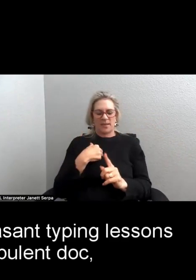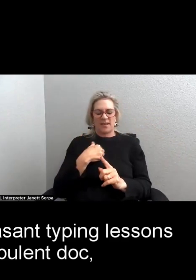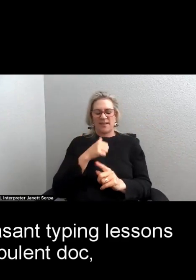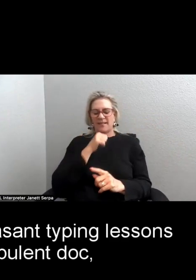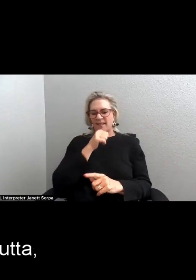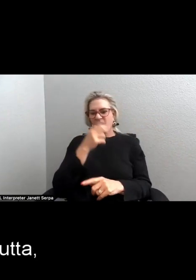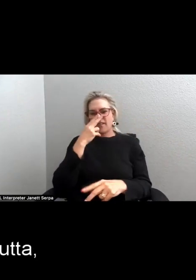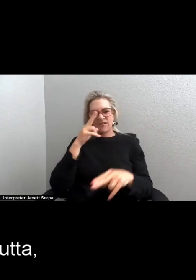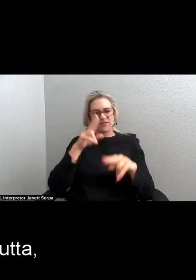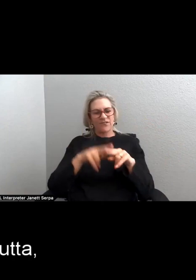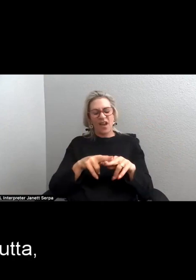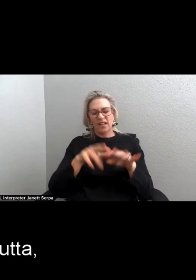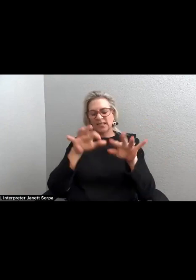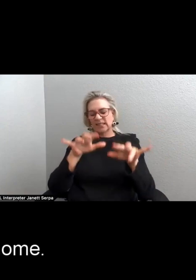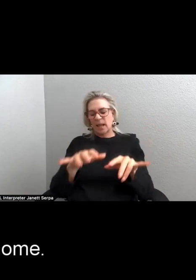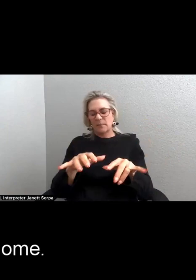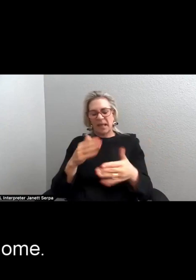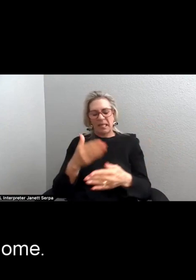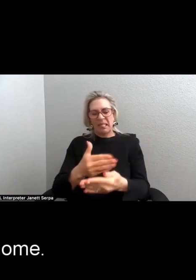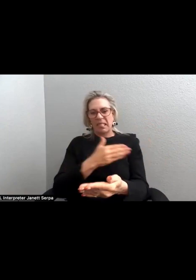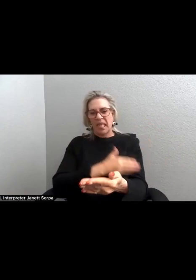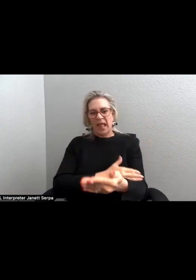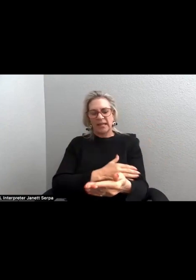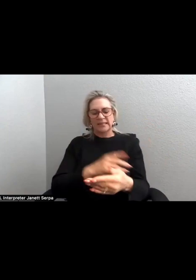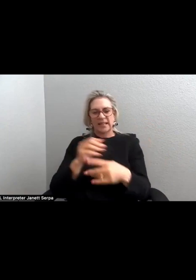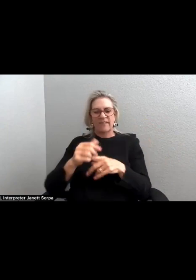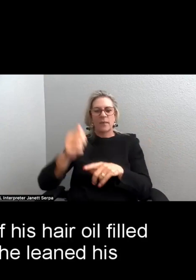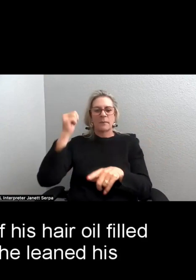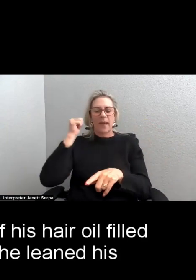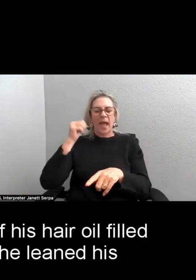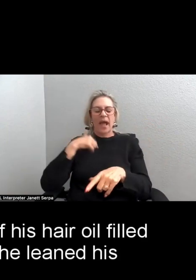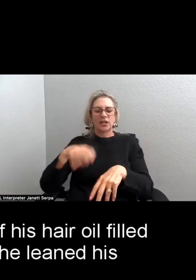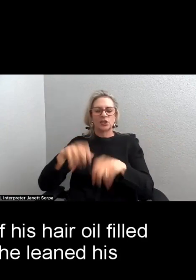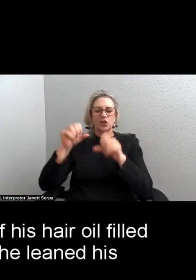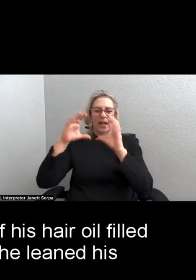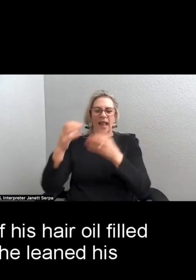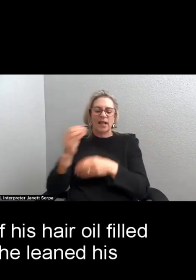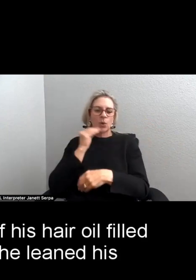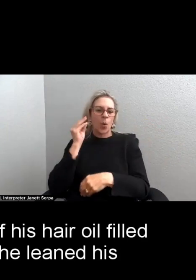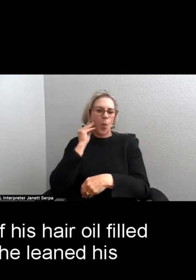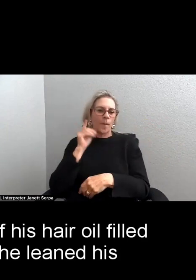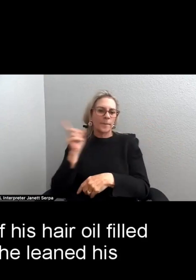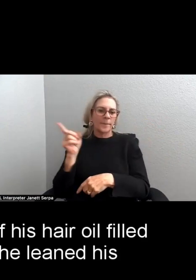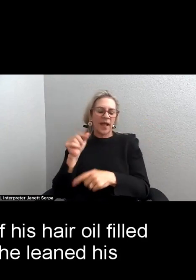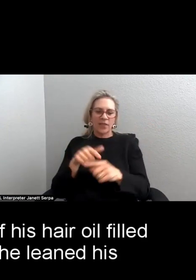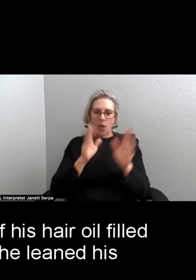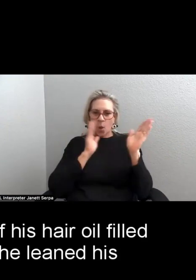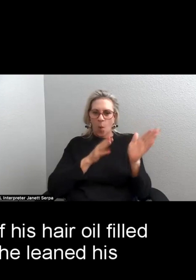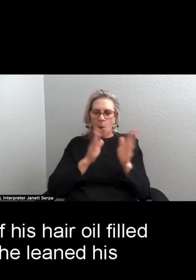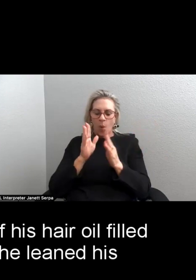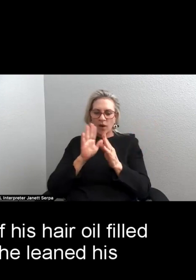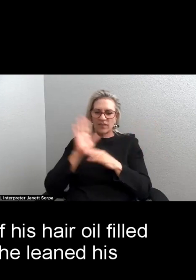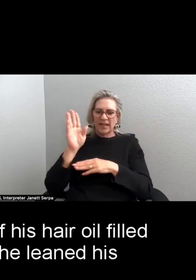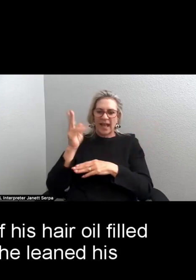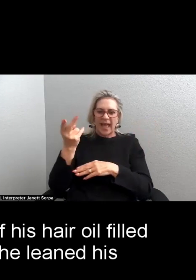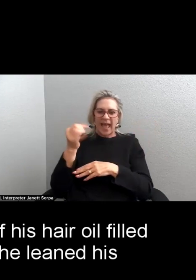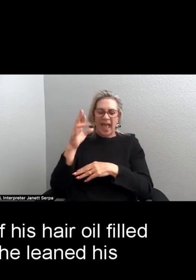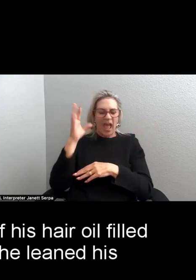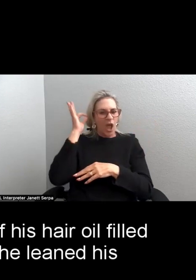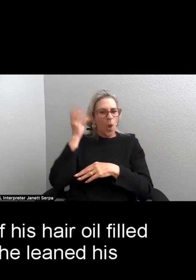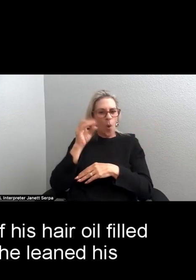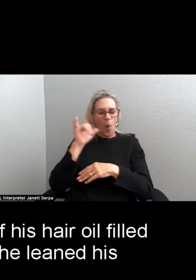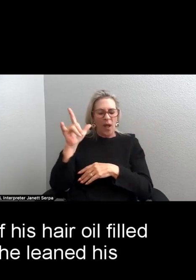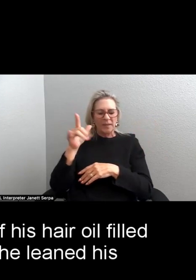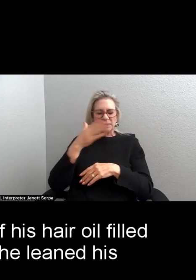corpulent Doc Mr. Dutta back home. The clawing odor of his hair oil filled my